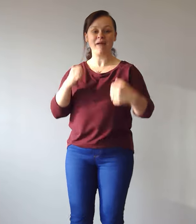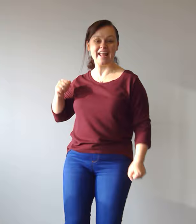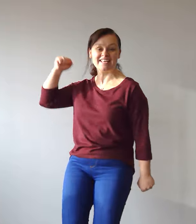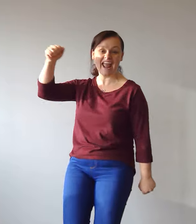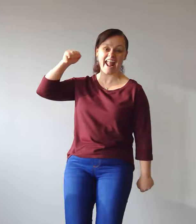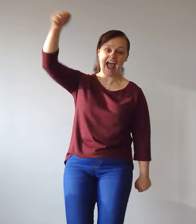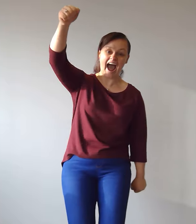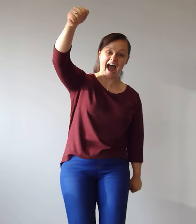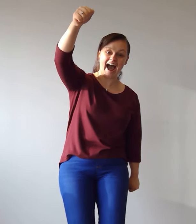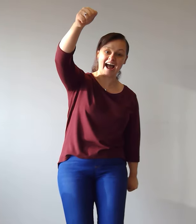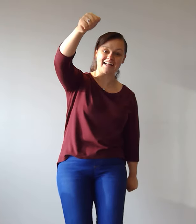me. Yeehaw!